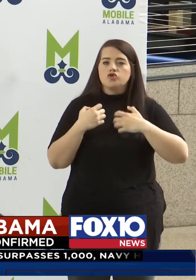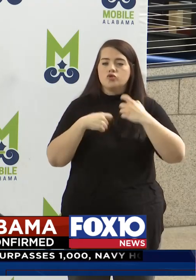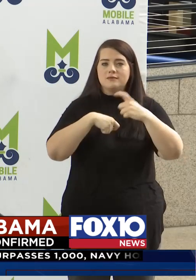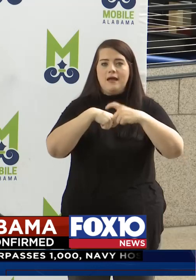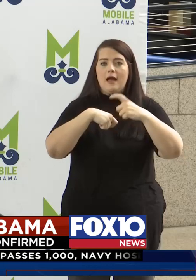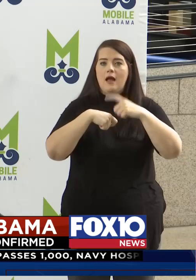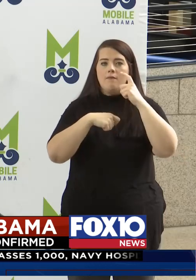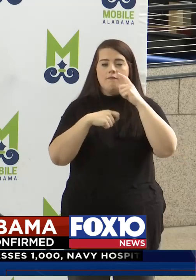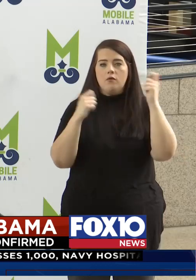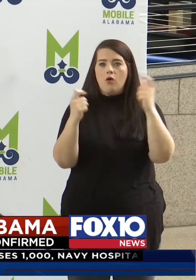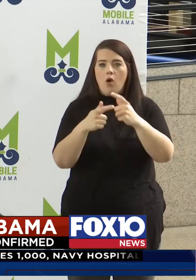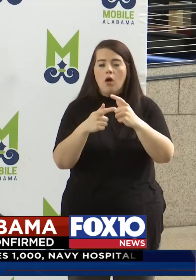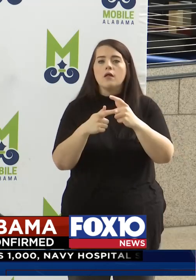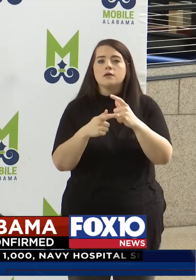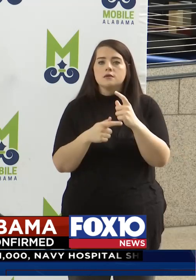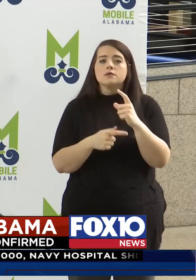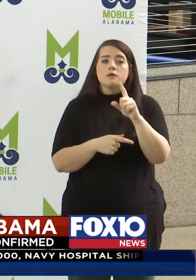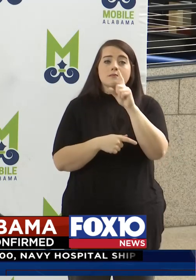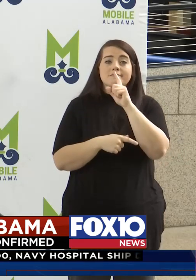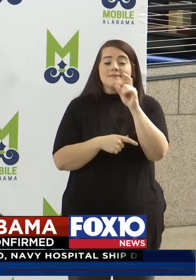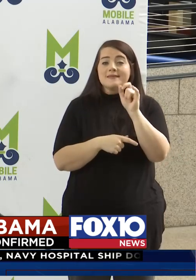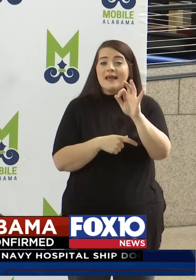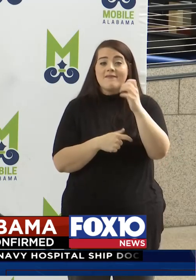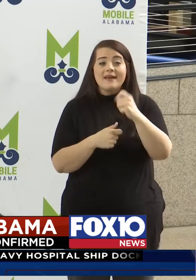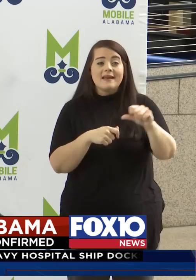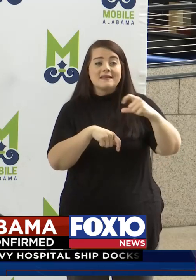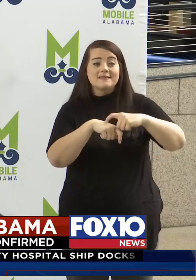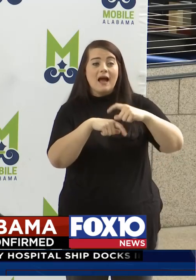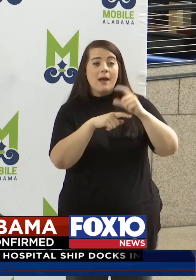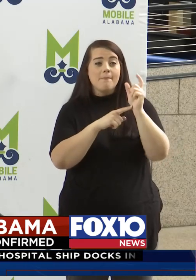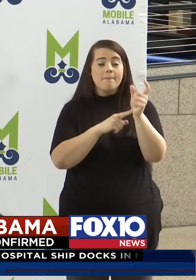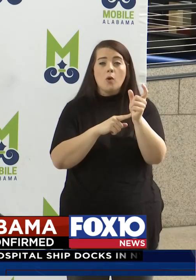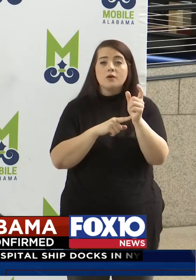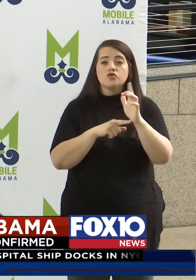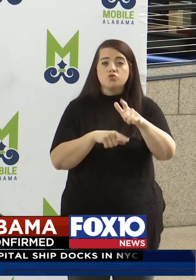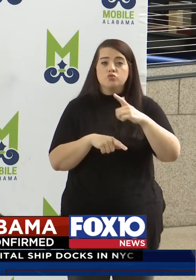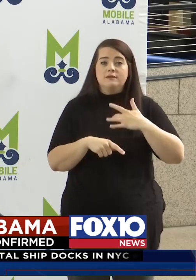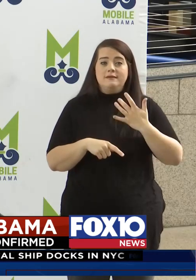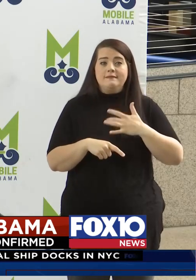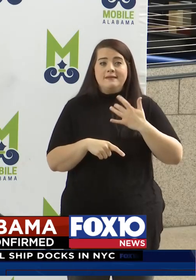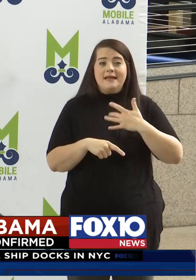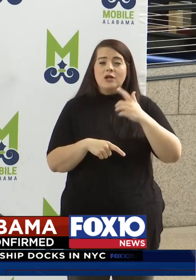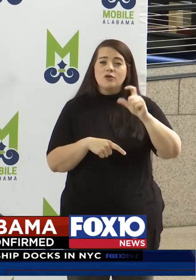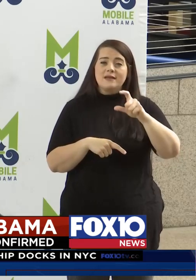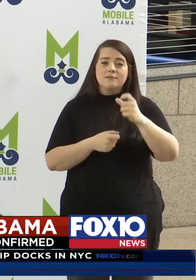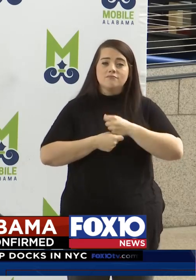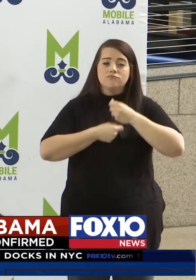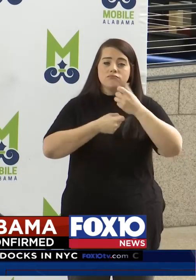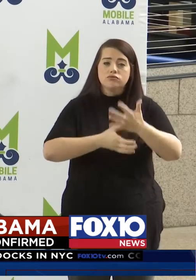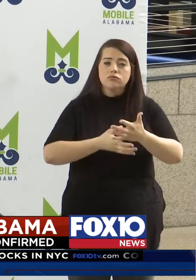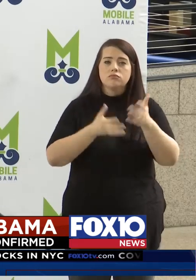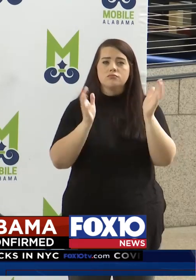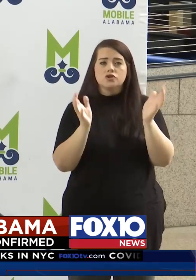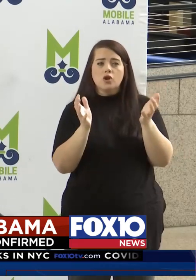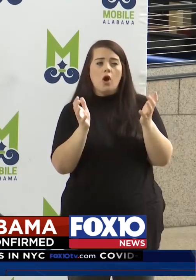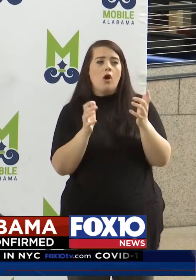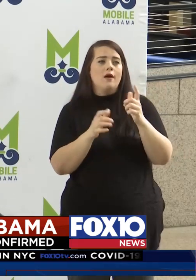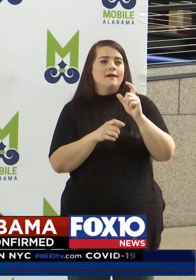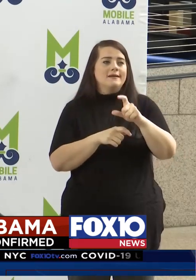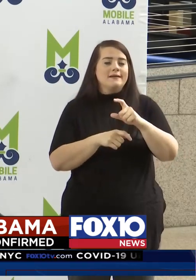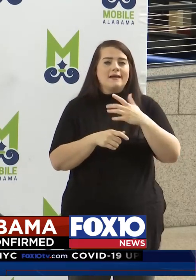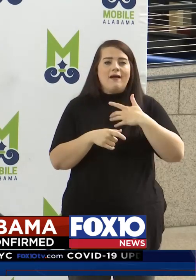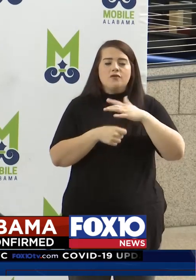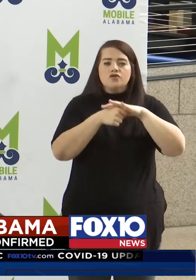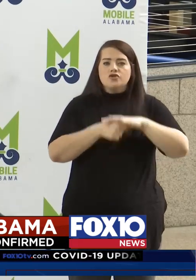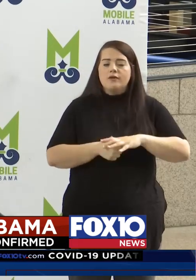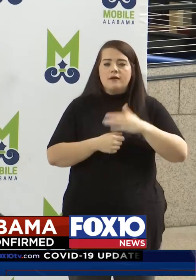time for every single one of us. And so if there are any moments or any points in time where you just need to talk, you just need to let out some